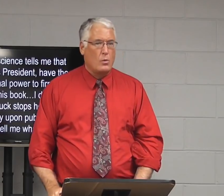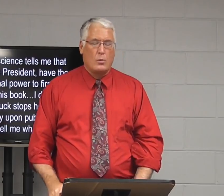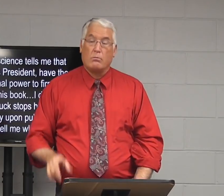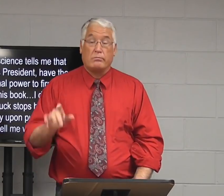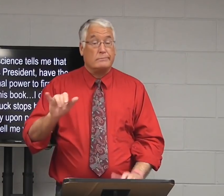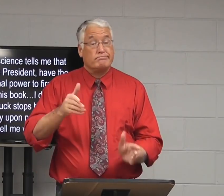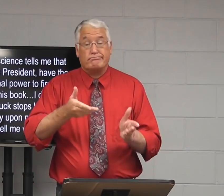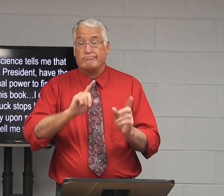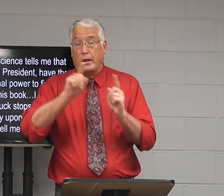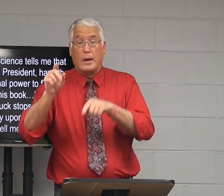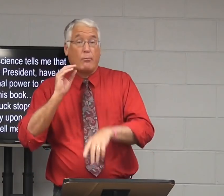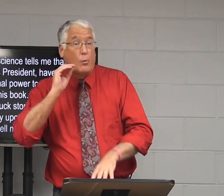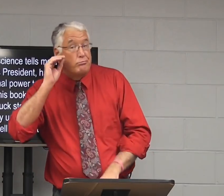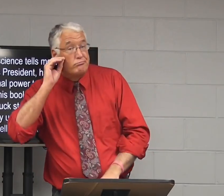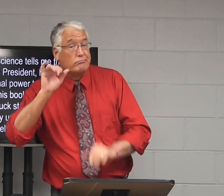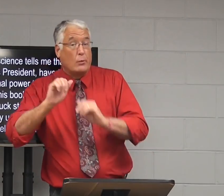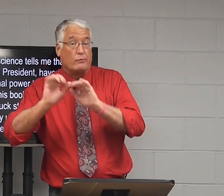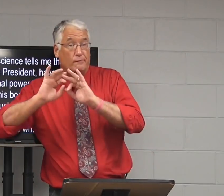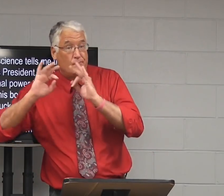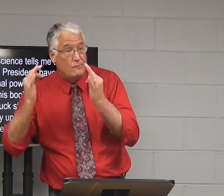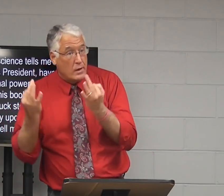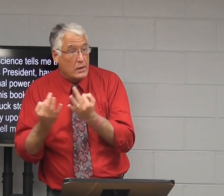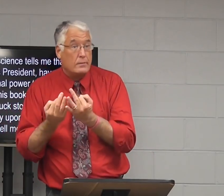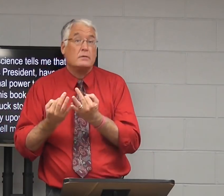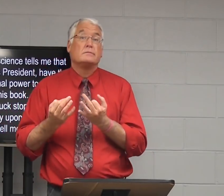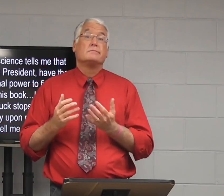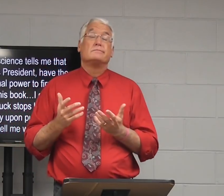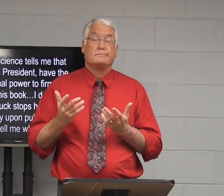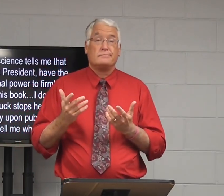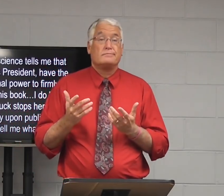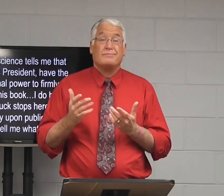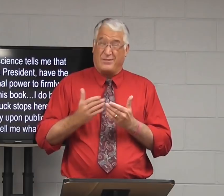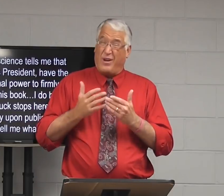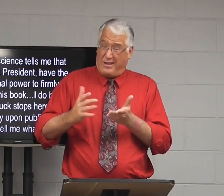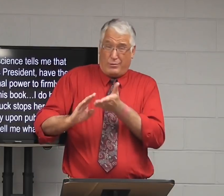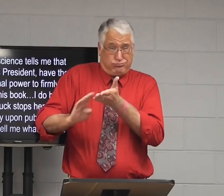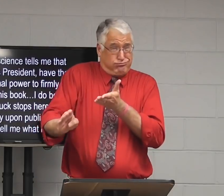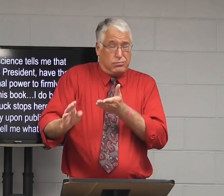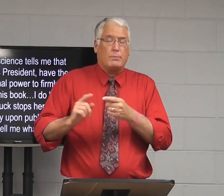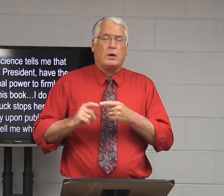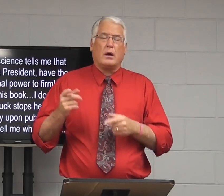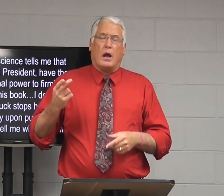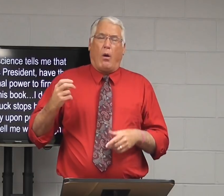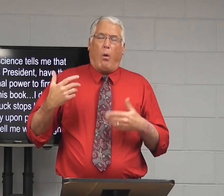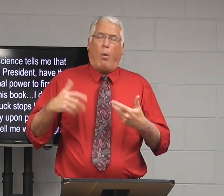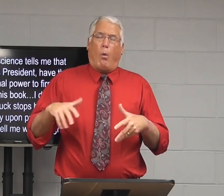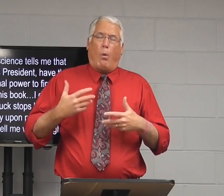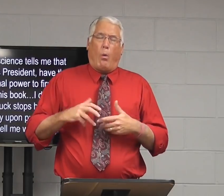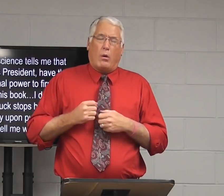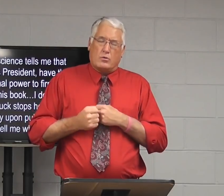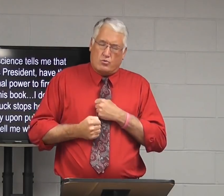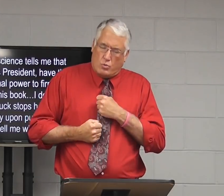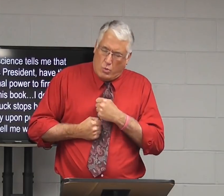but President Ford pardoned him so that he could stay home with his family and that the country itself could move on.